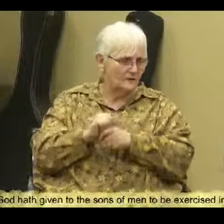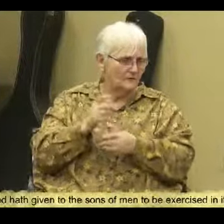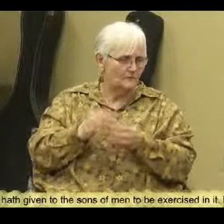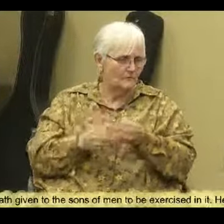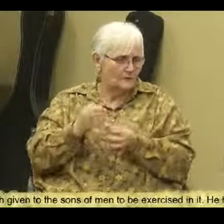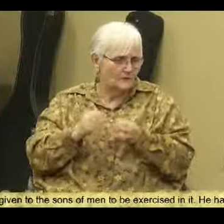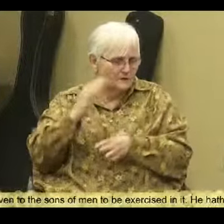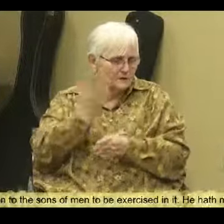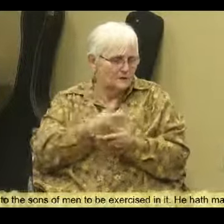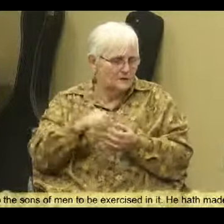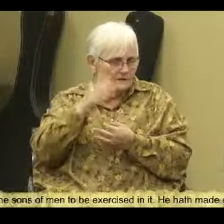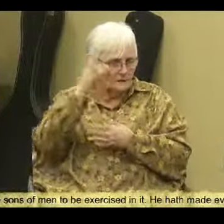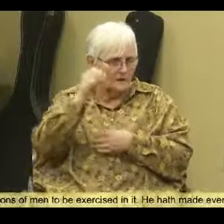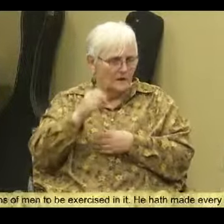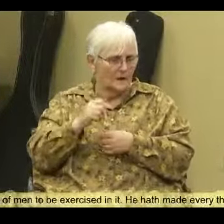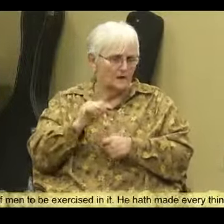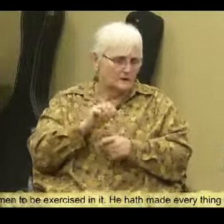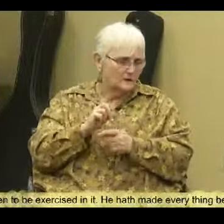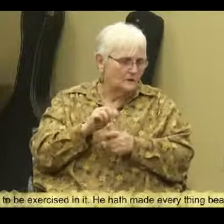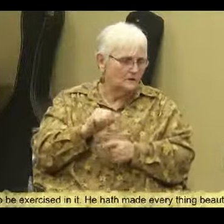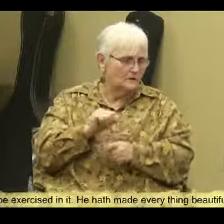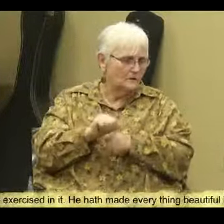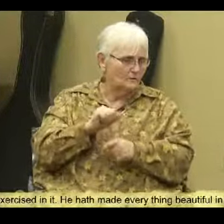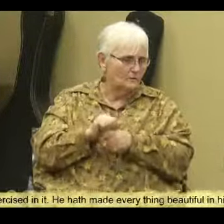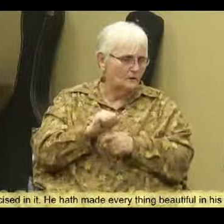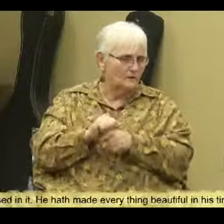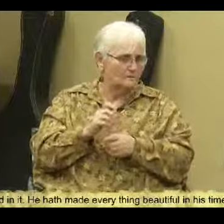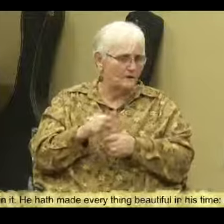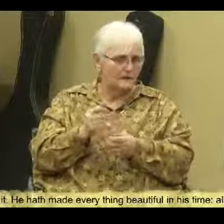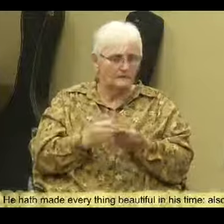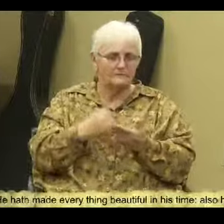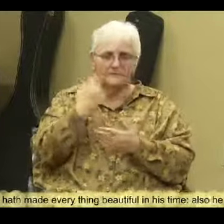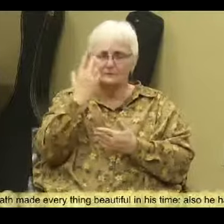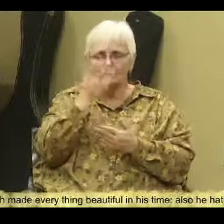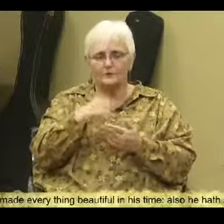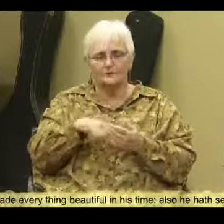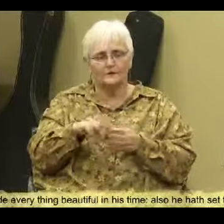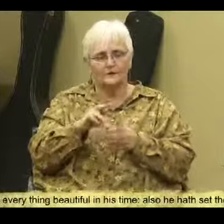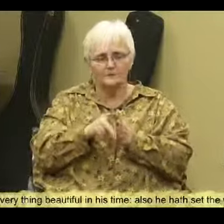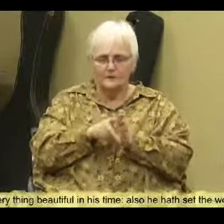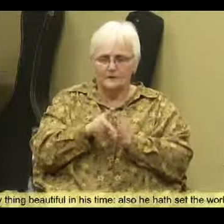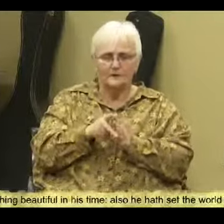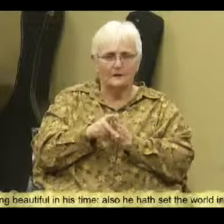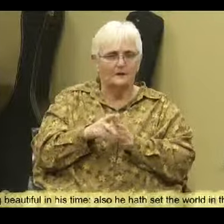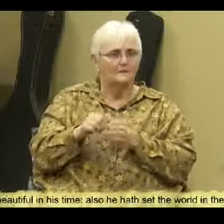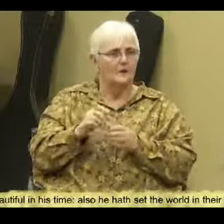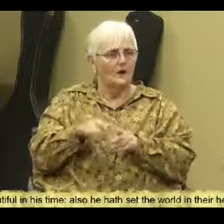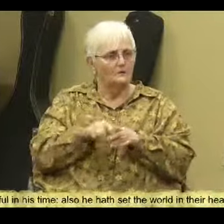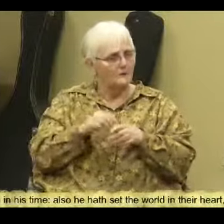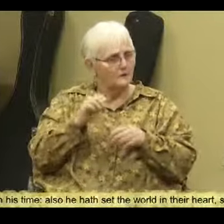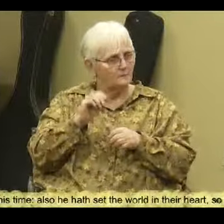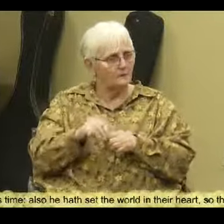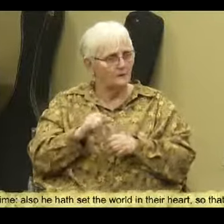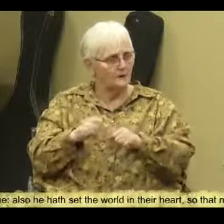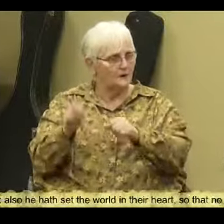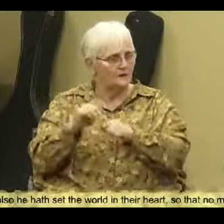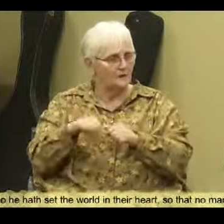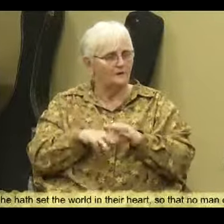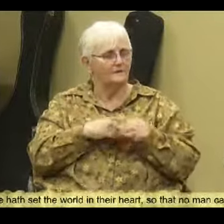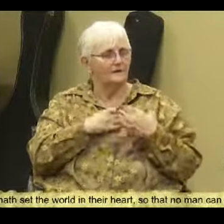sons of men to be occupied. He has made everything beautiful in its time. Also, he has put eternity in their hearts, except that